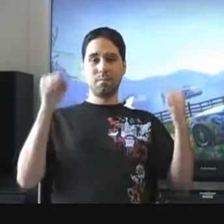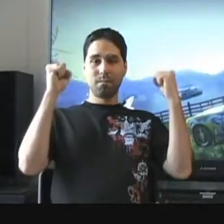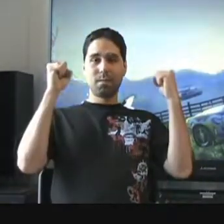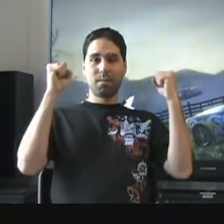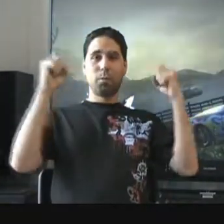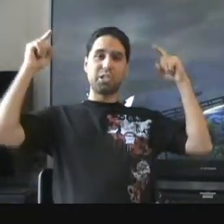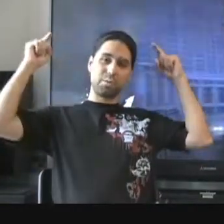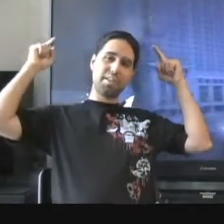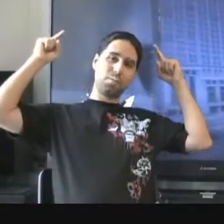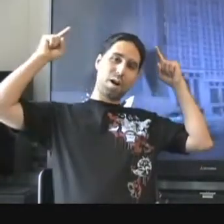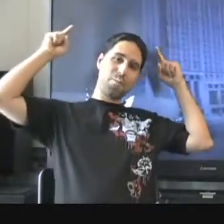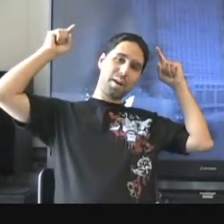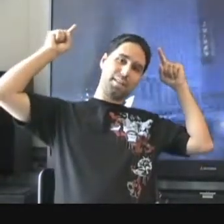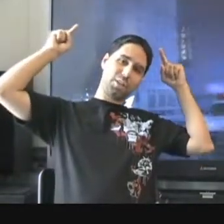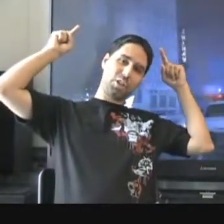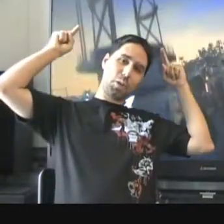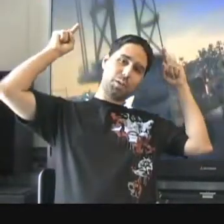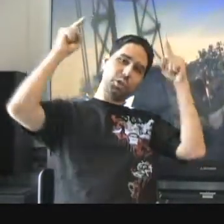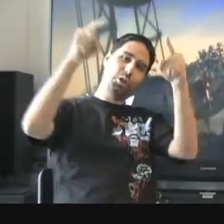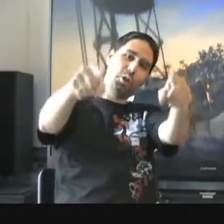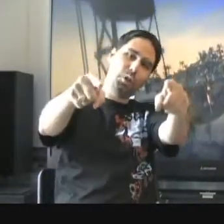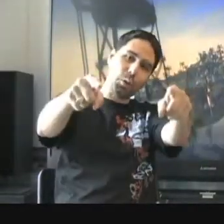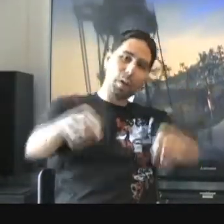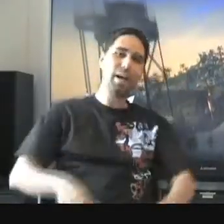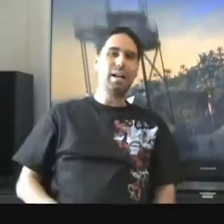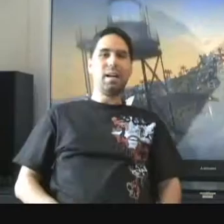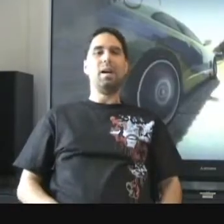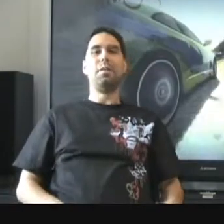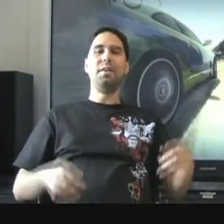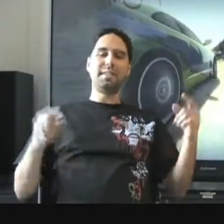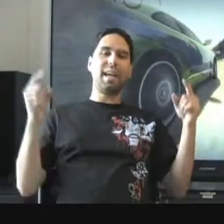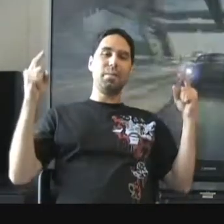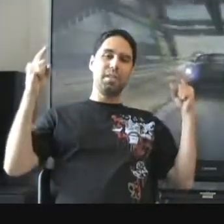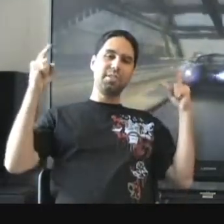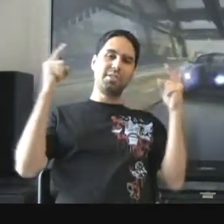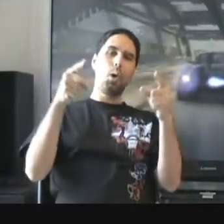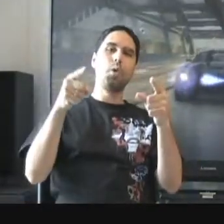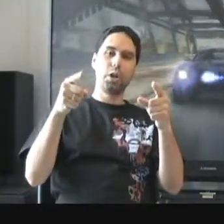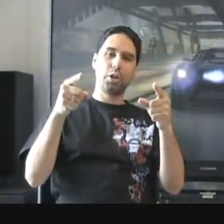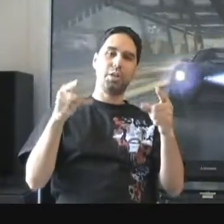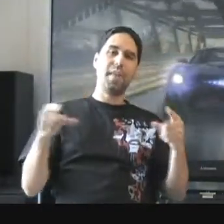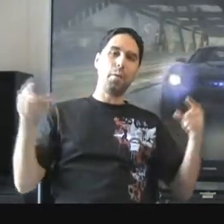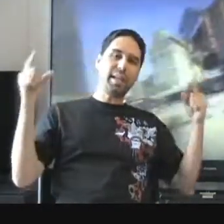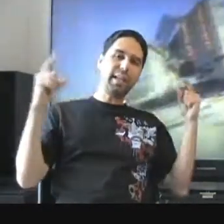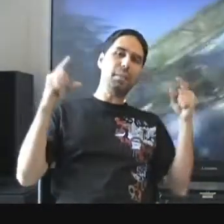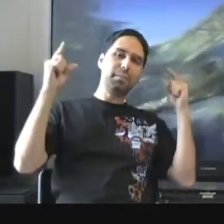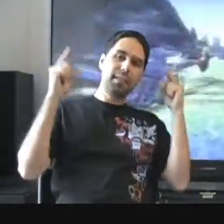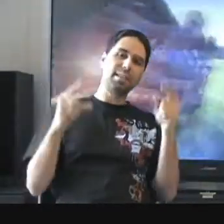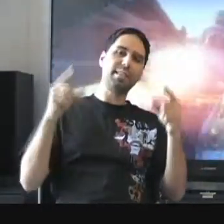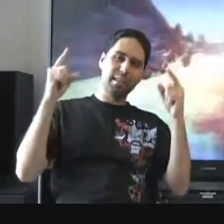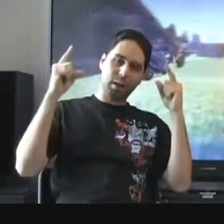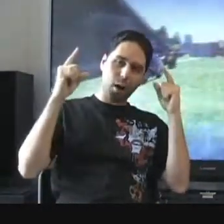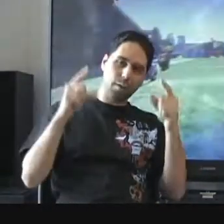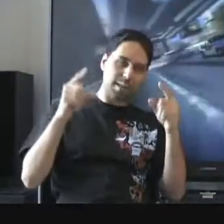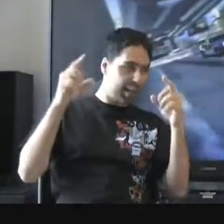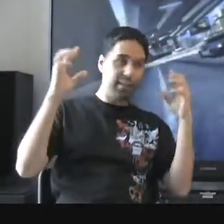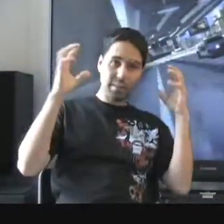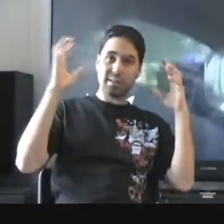Which is the reason why I'm bringing this show to you. Yes. This game is so good that we keep dusting, taking the dust